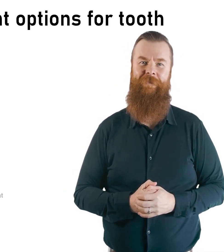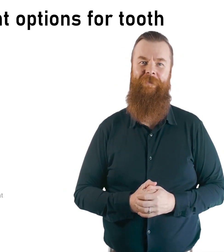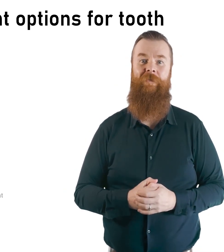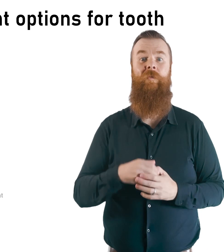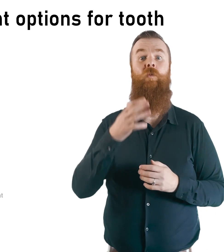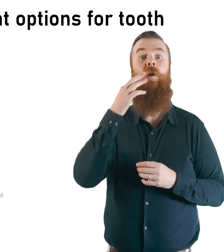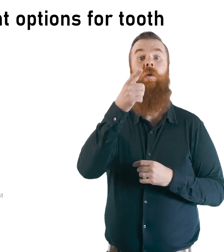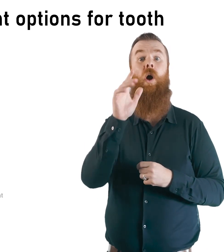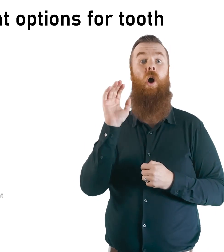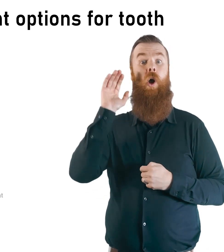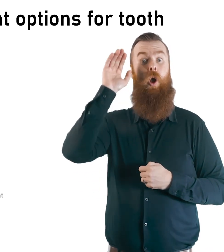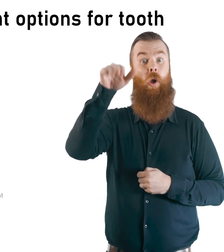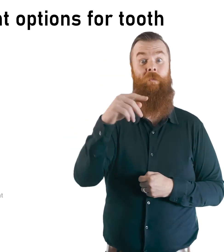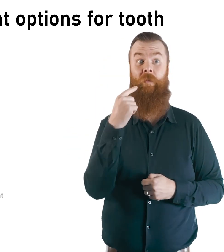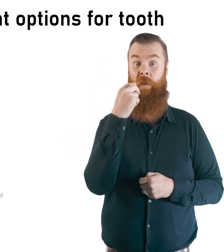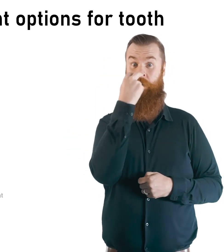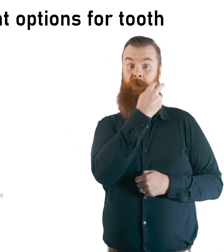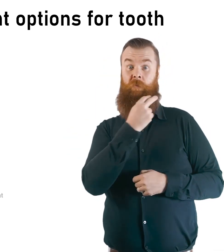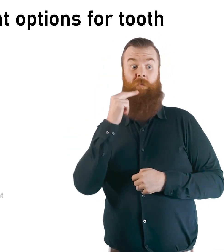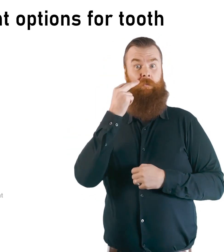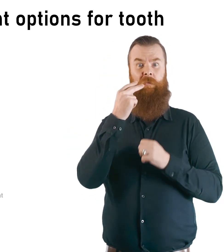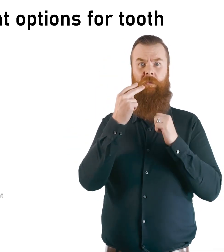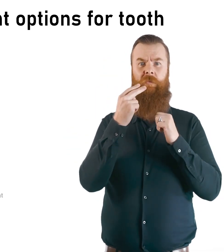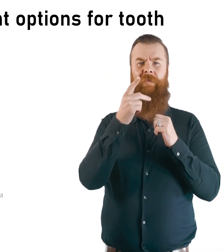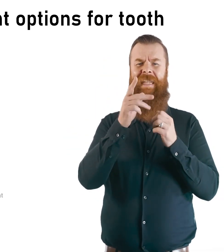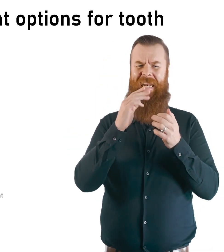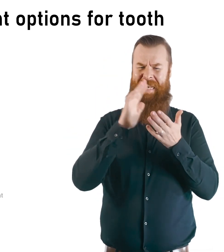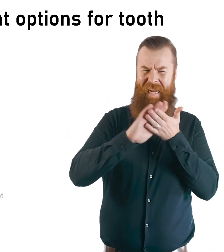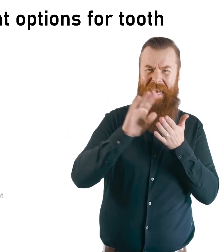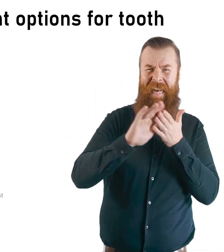There are many things you can do at home to prevent tooth decay.